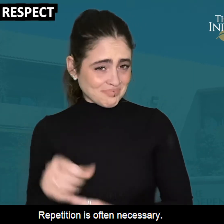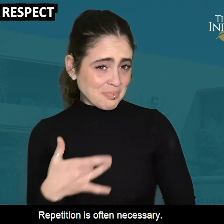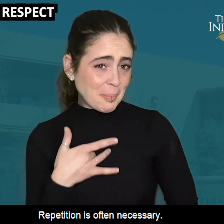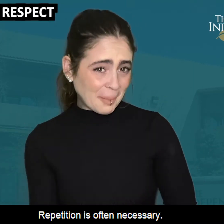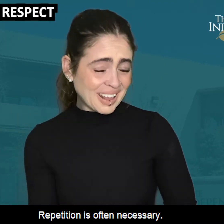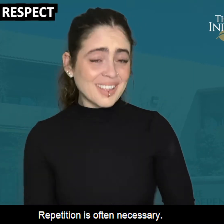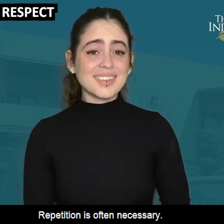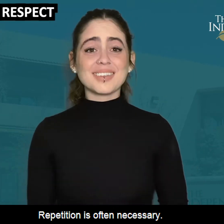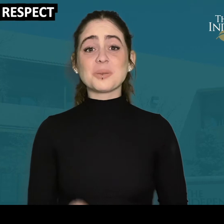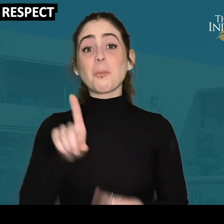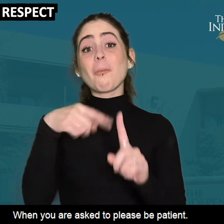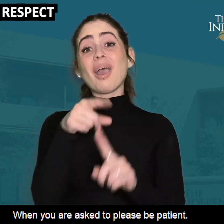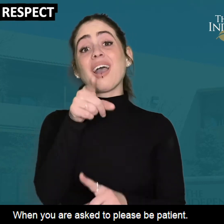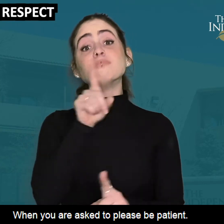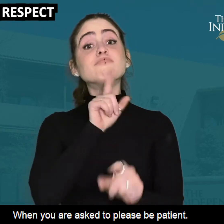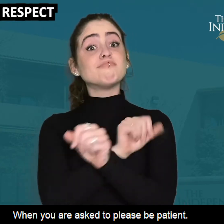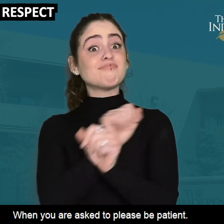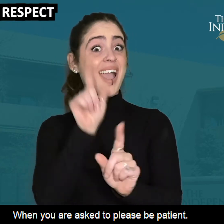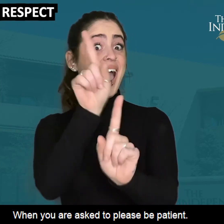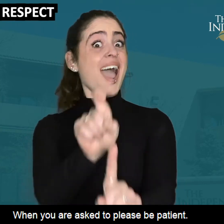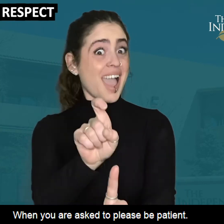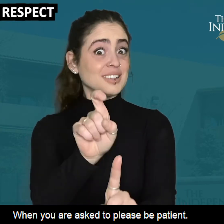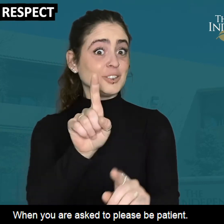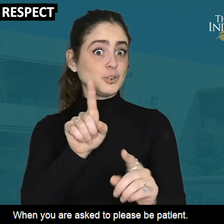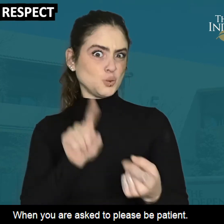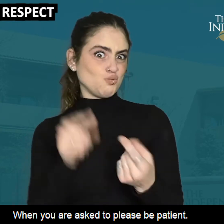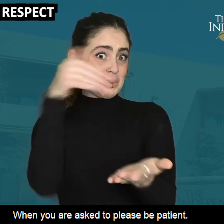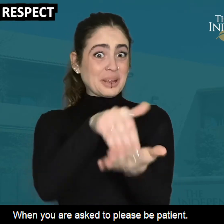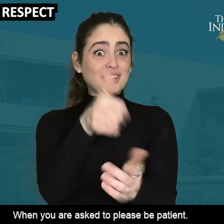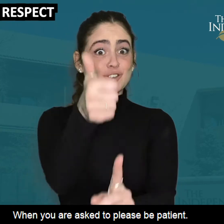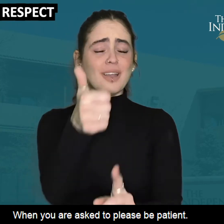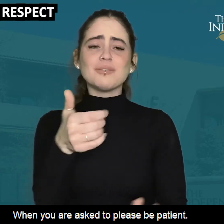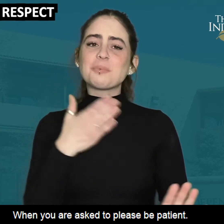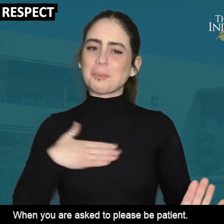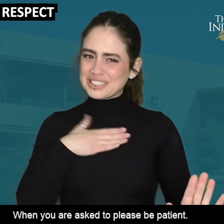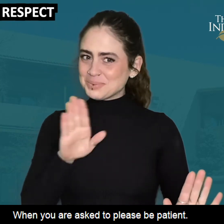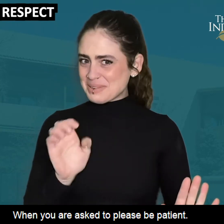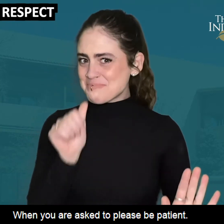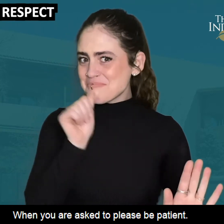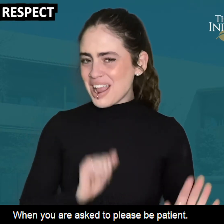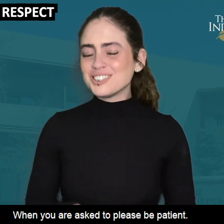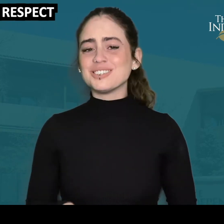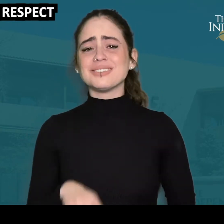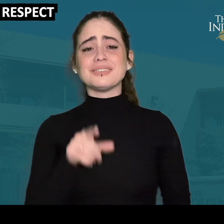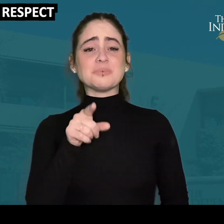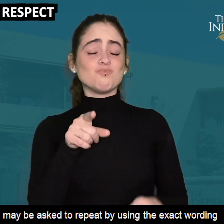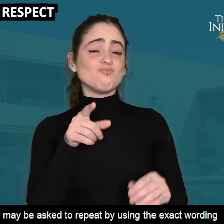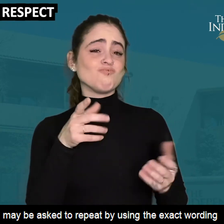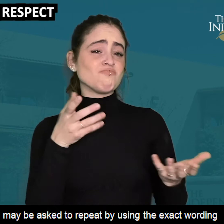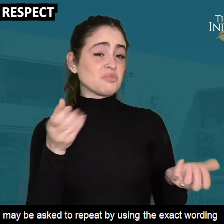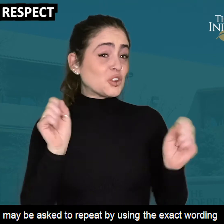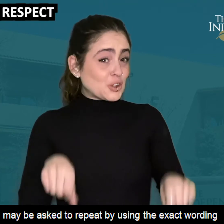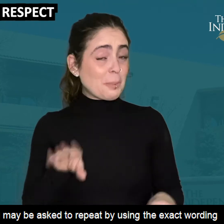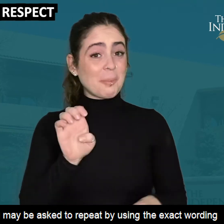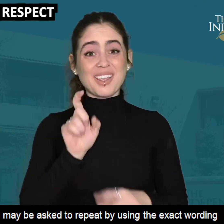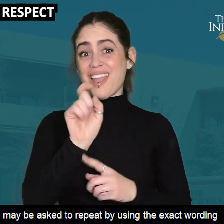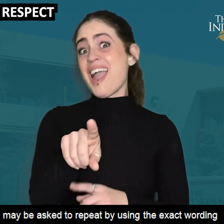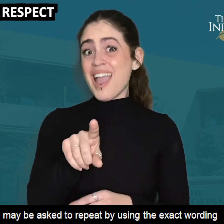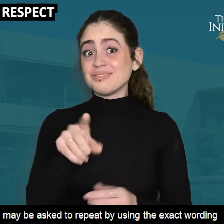Repetition is often necessary. When you are asked to repeat, please be patient. You may be asked to